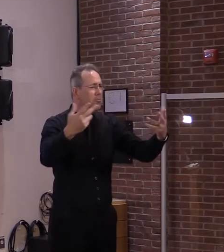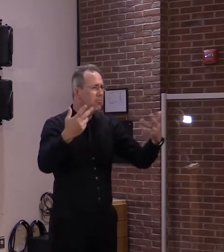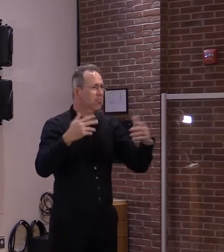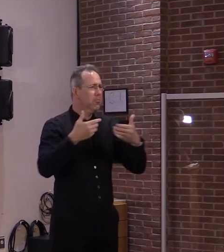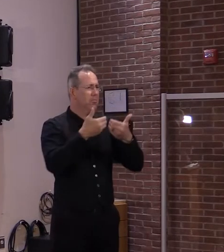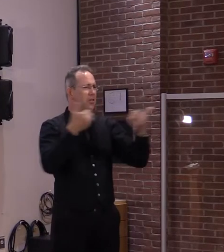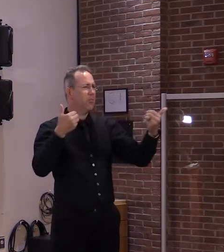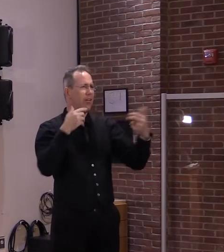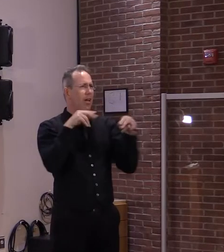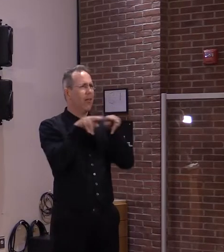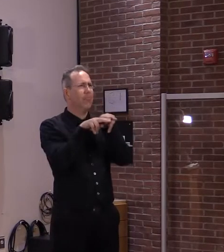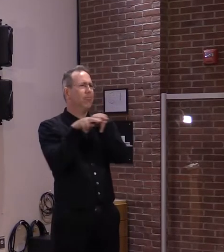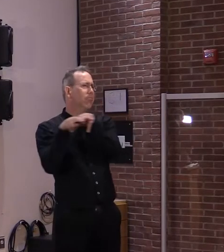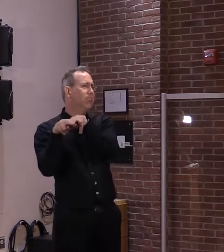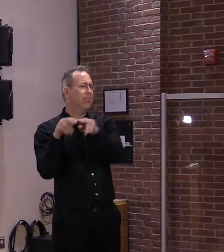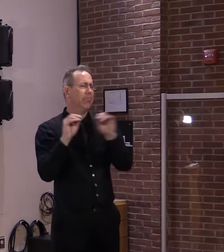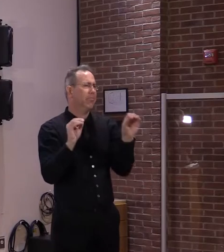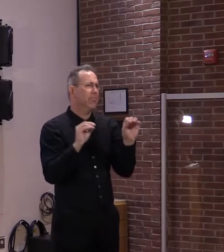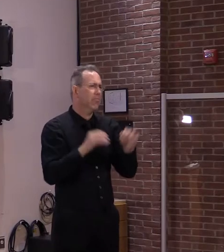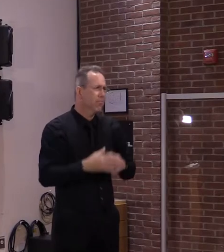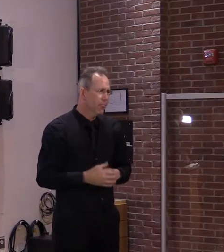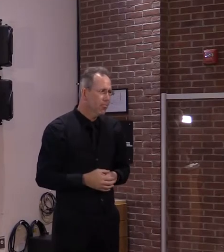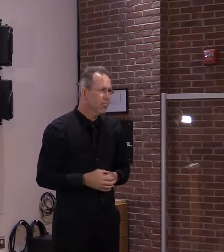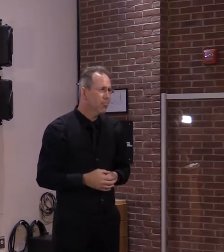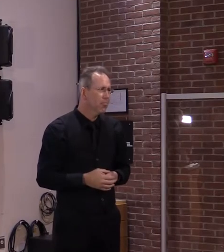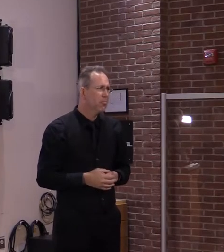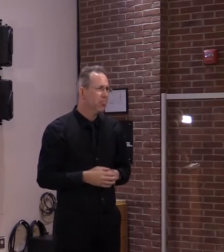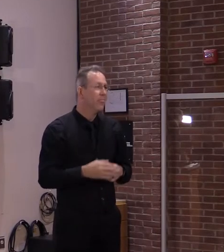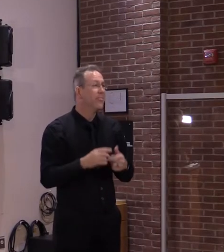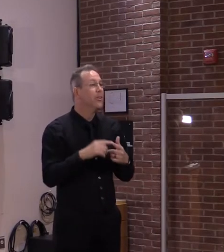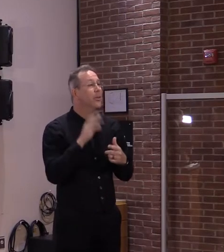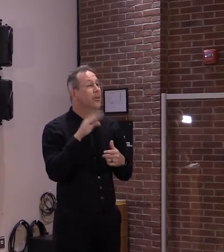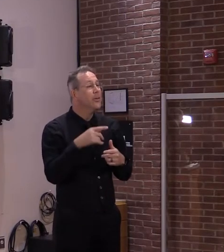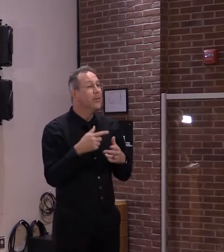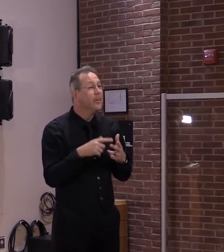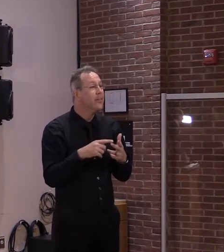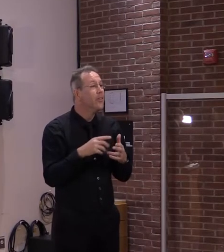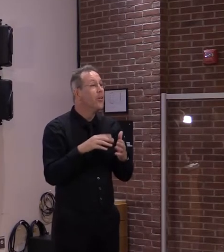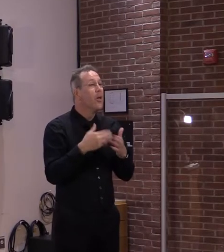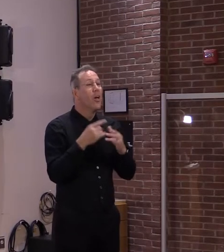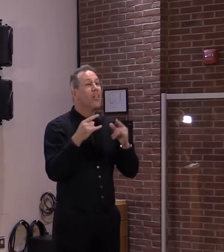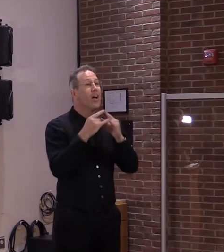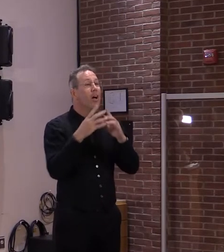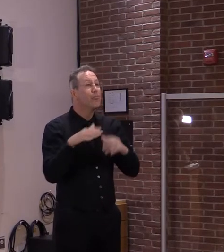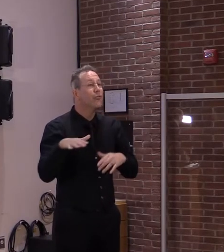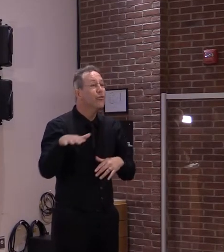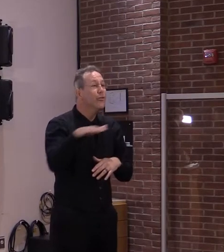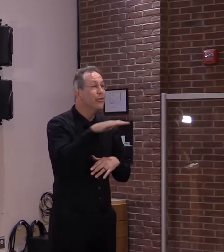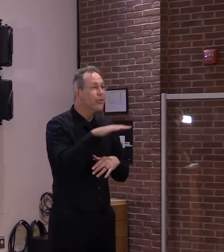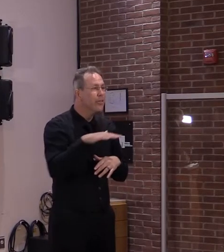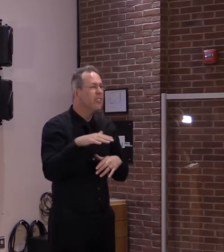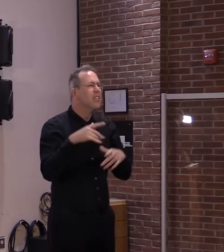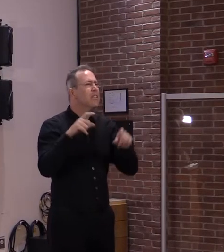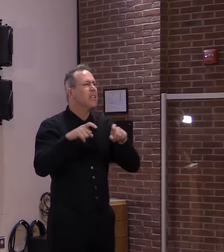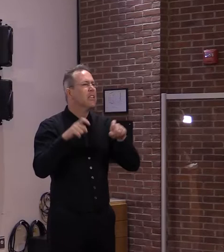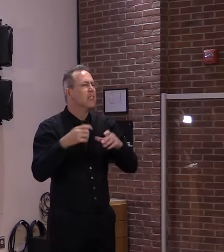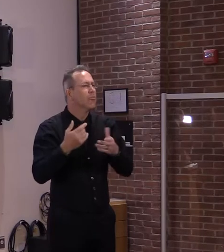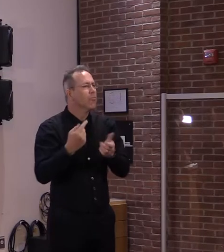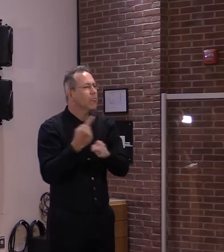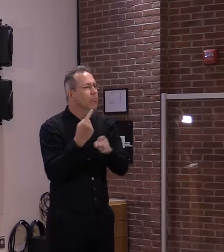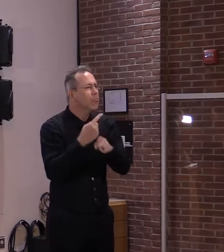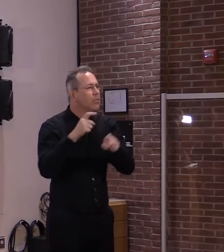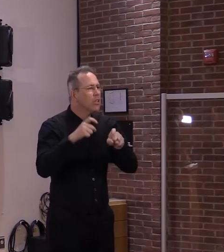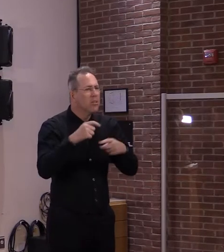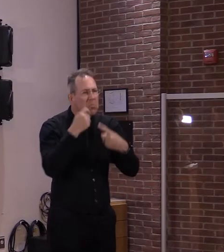Keep in mind that at the arrival at the camp people are getting tested and so they